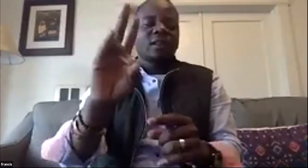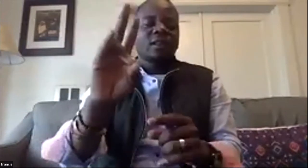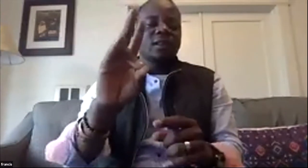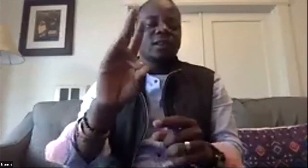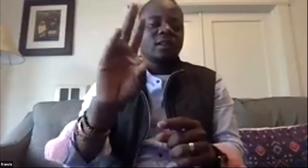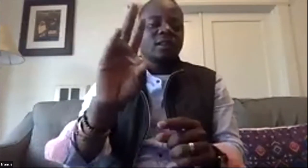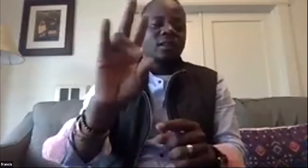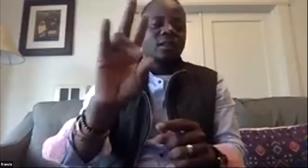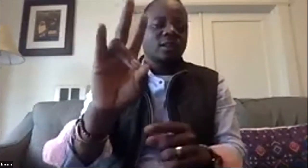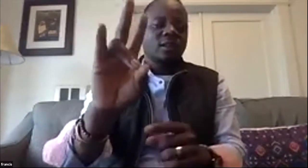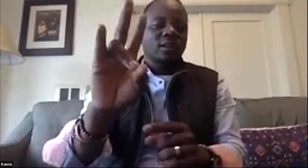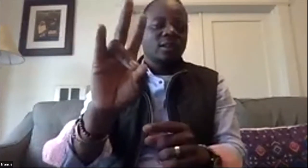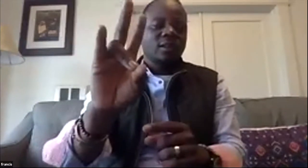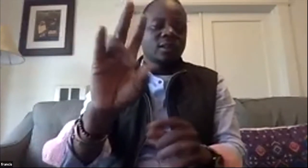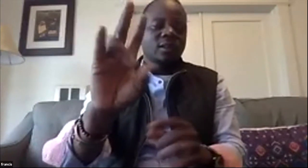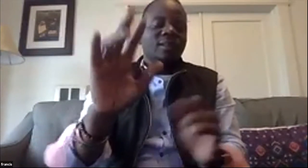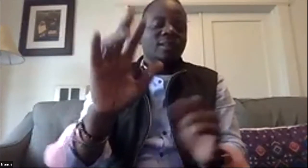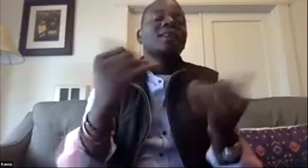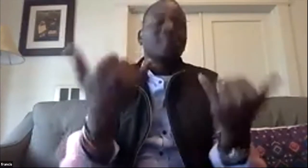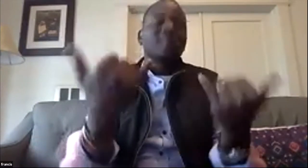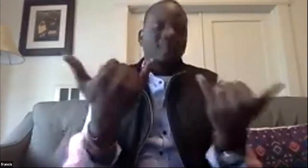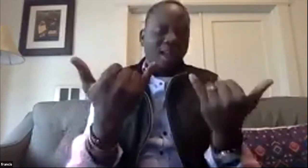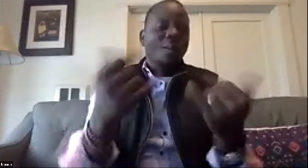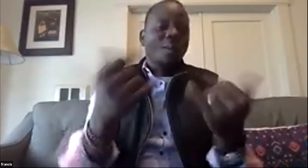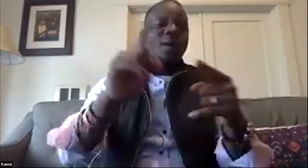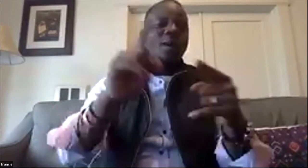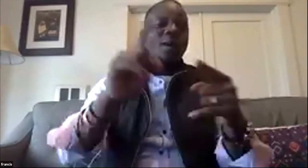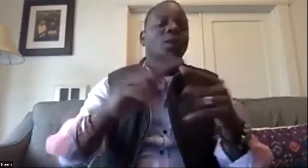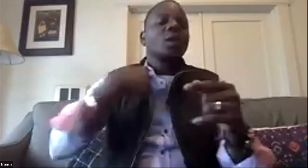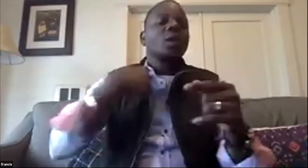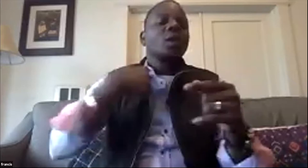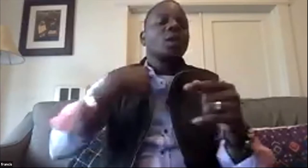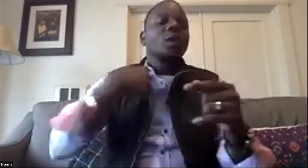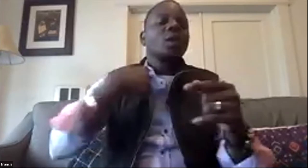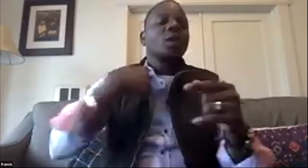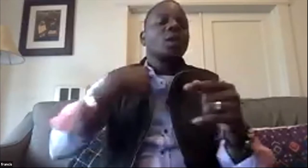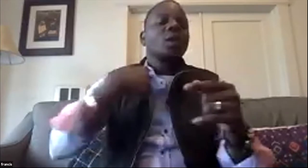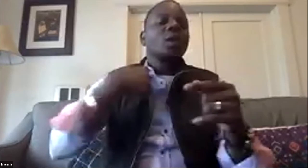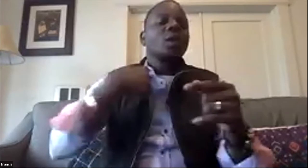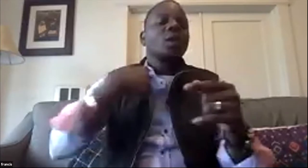from seventh grade or seven years old again